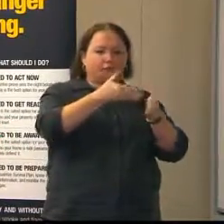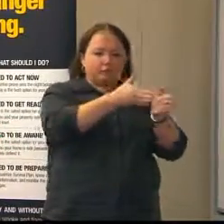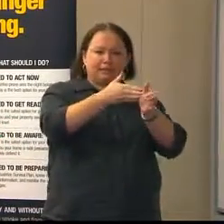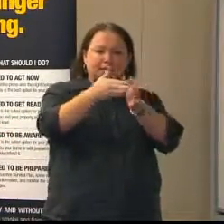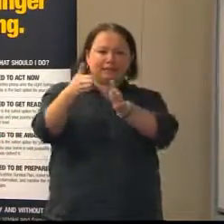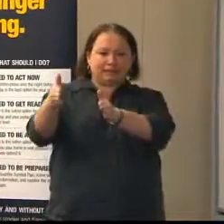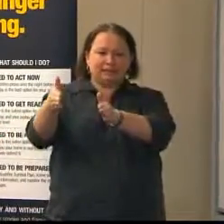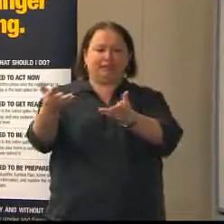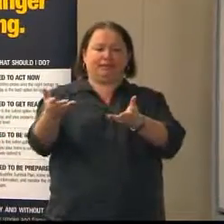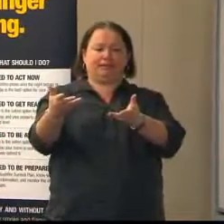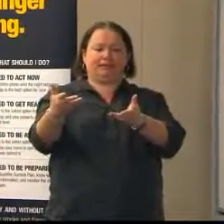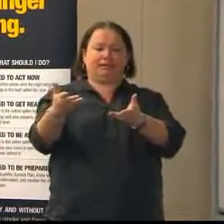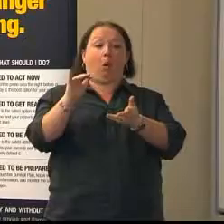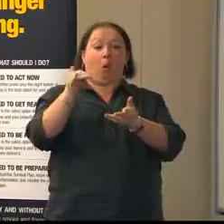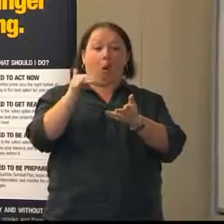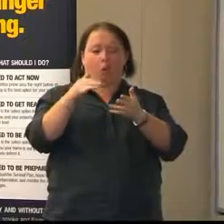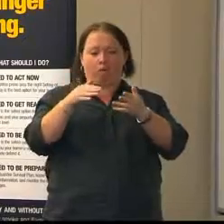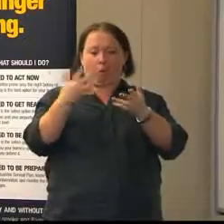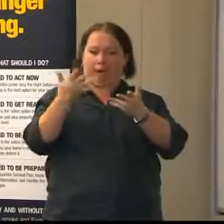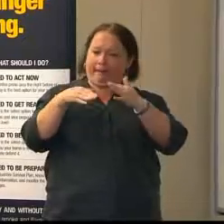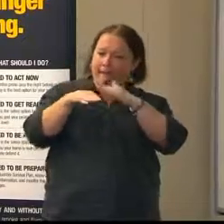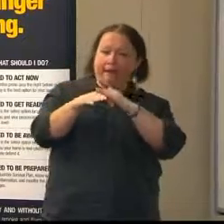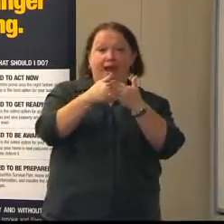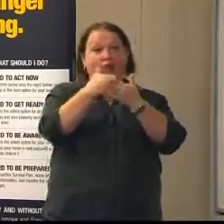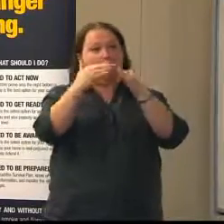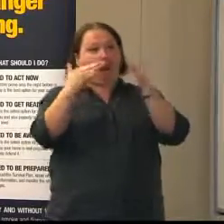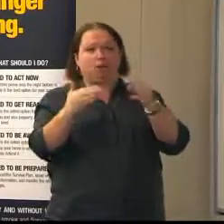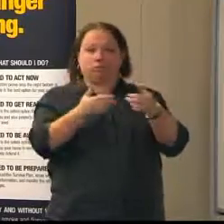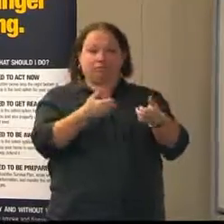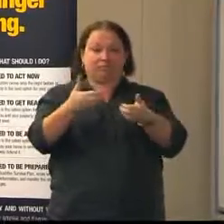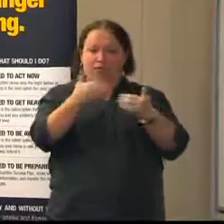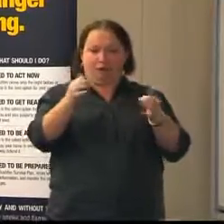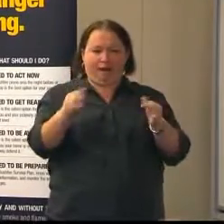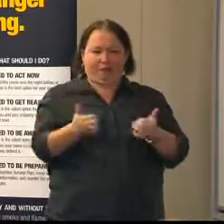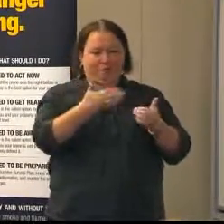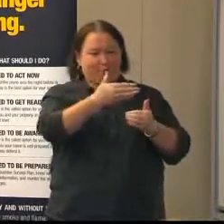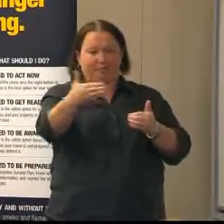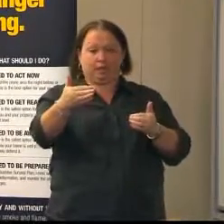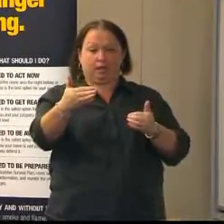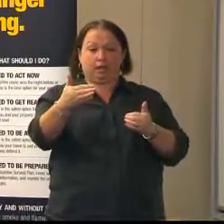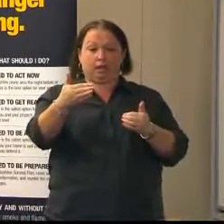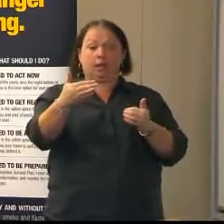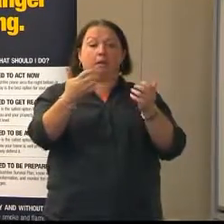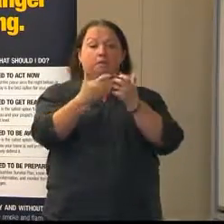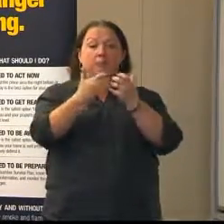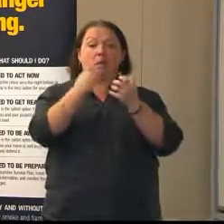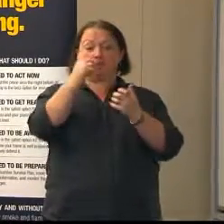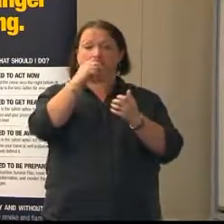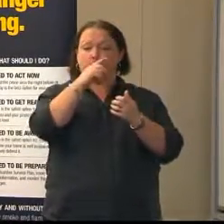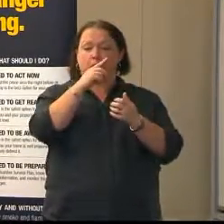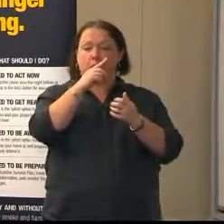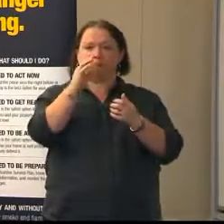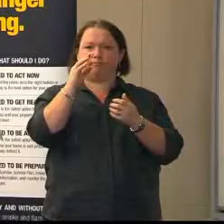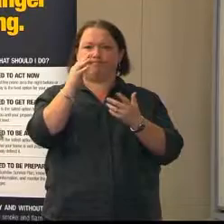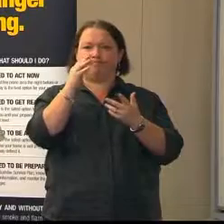let alone at the entrance of every house. So a much misunderstood thing, and